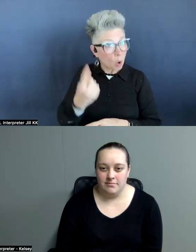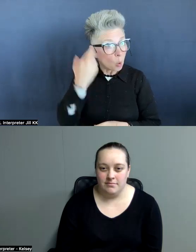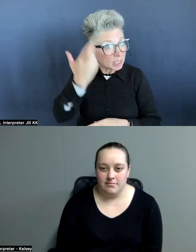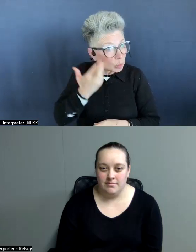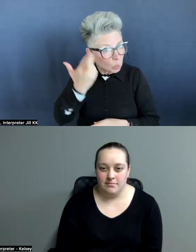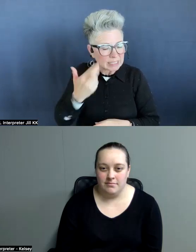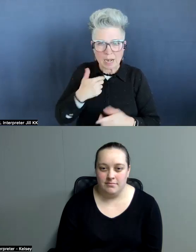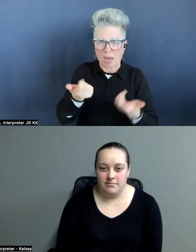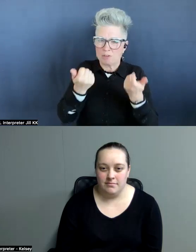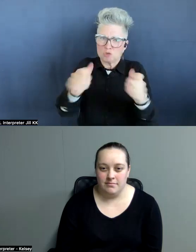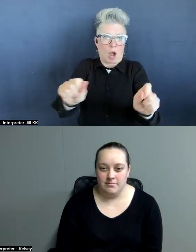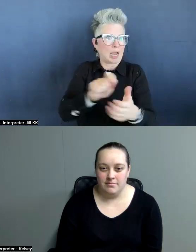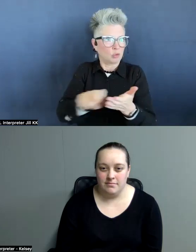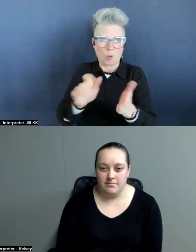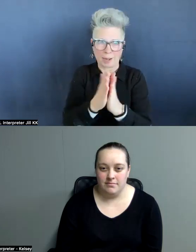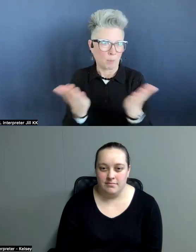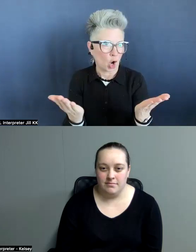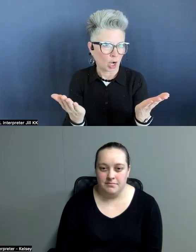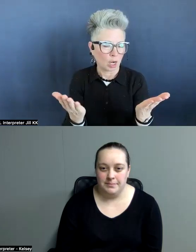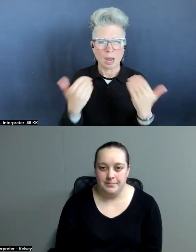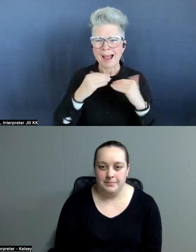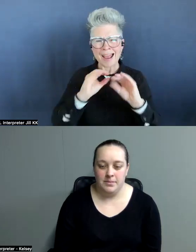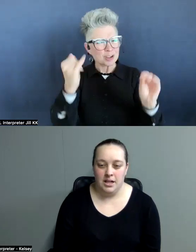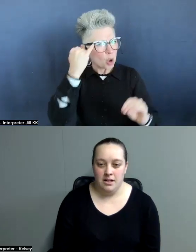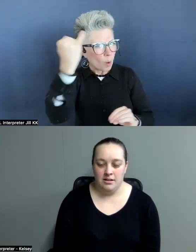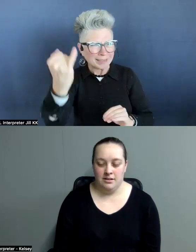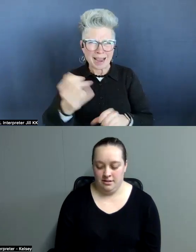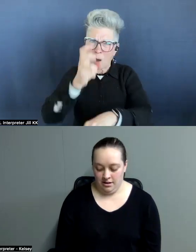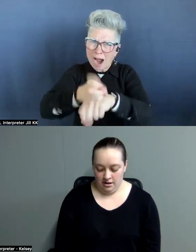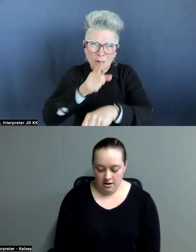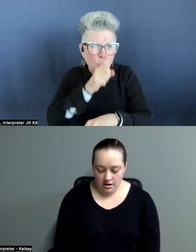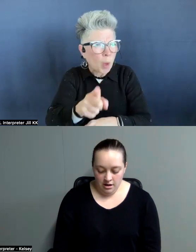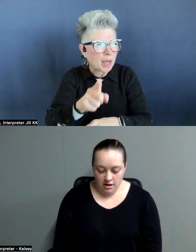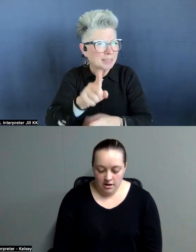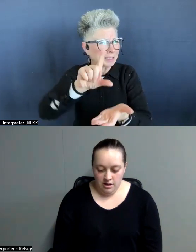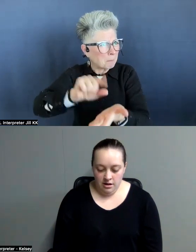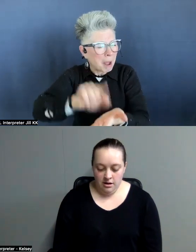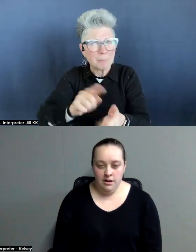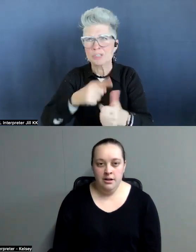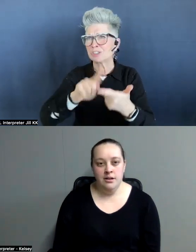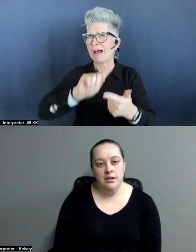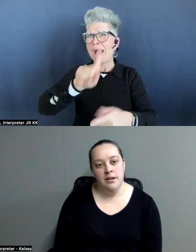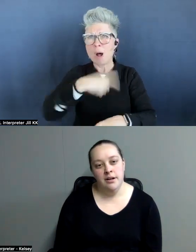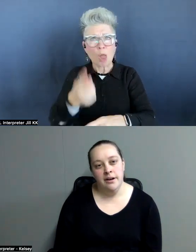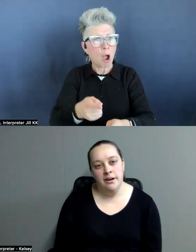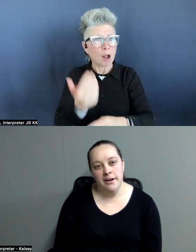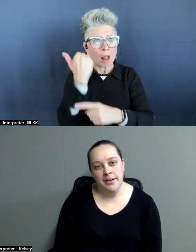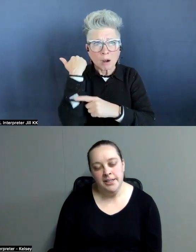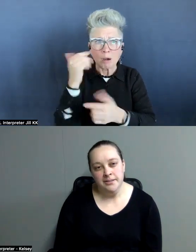even tried to write a book. I had no idea how hard it was to get published, how long it took to write a book.